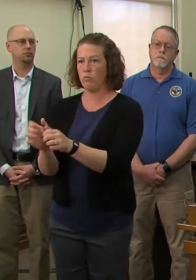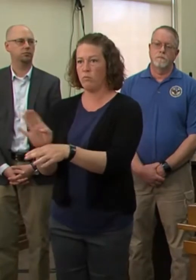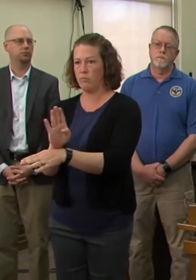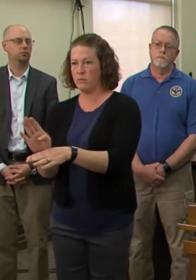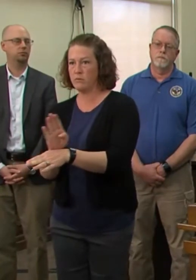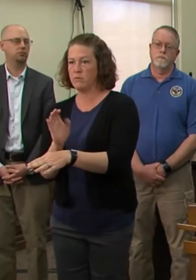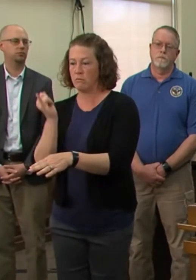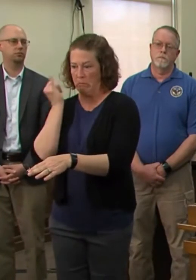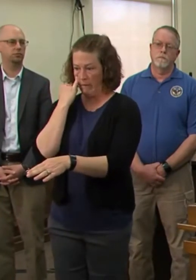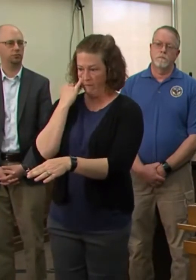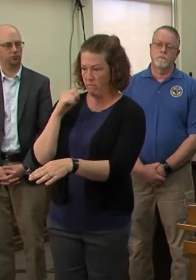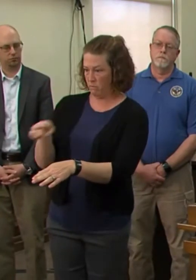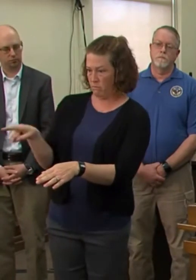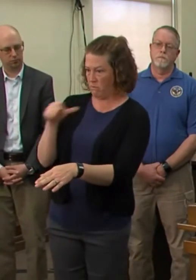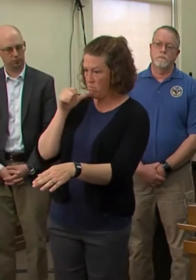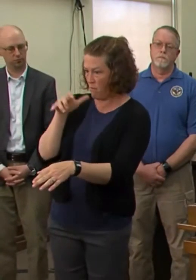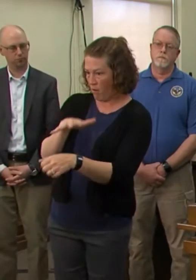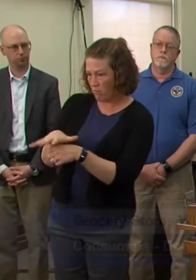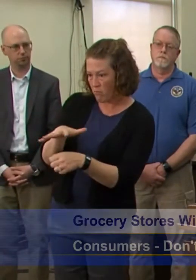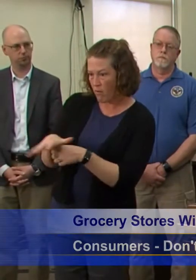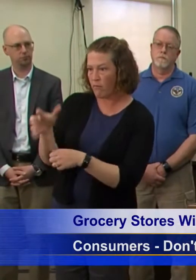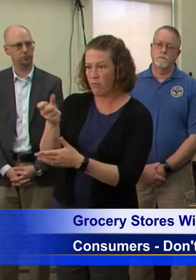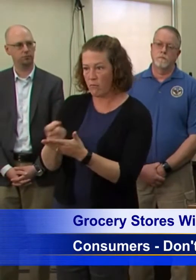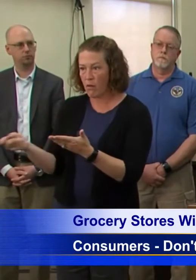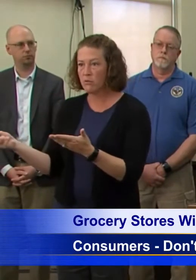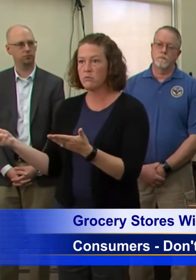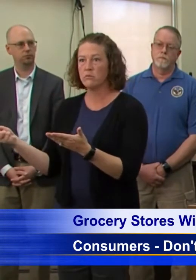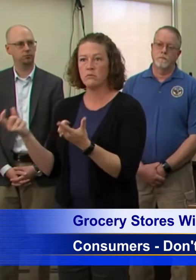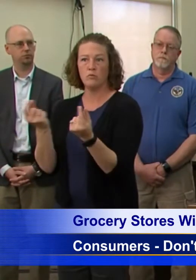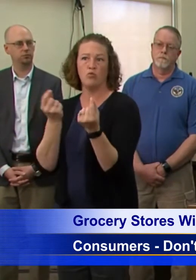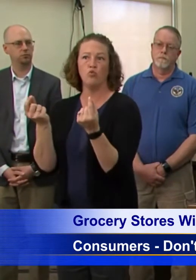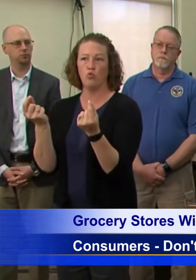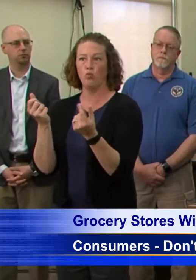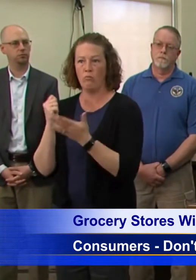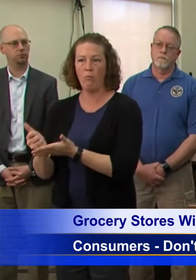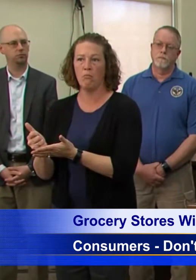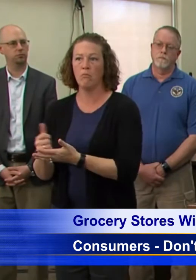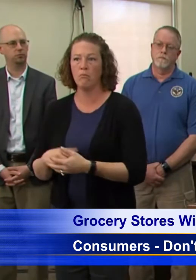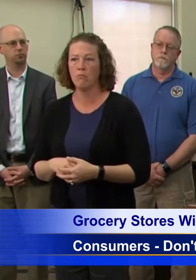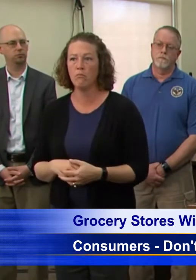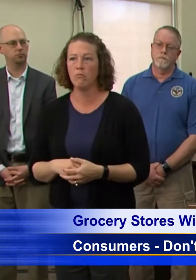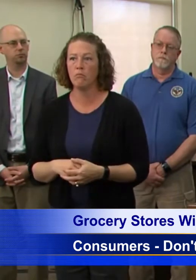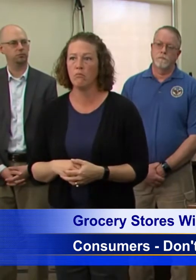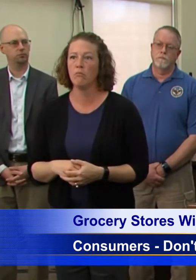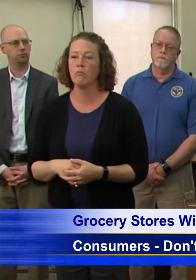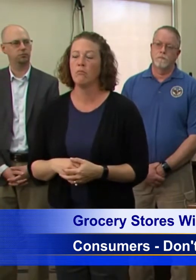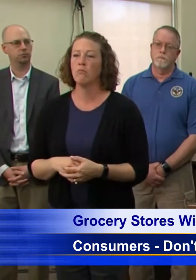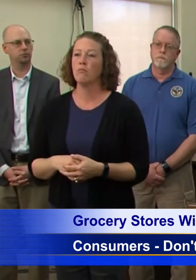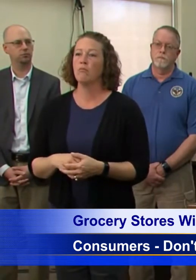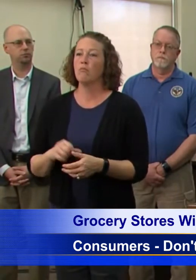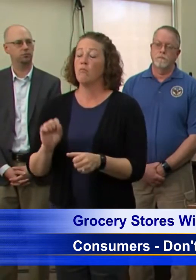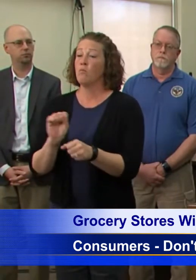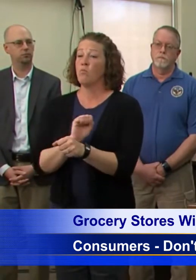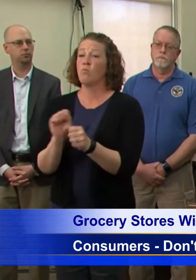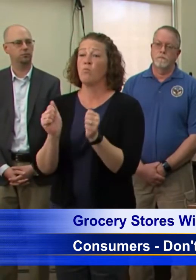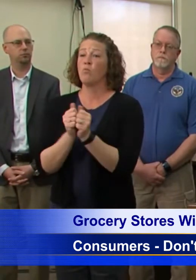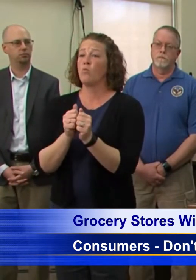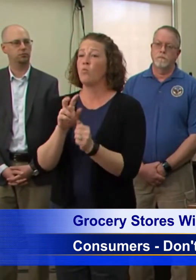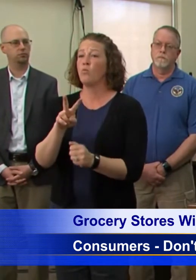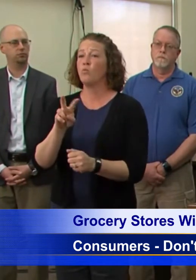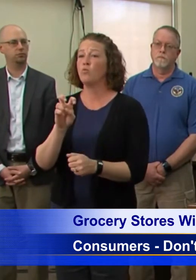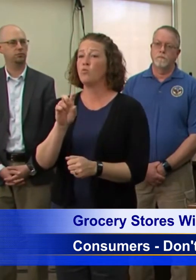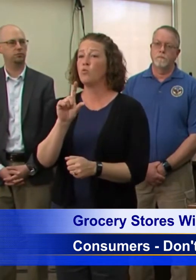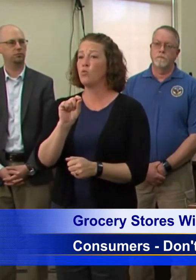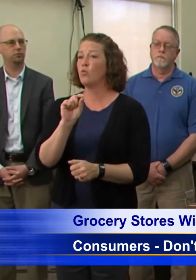supply chain needs identified in our communities. We are currently working with over 220 individuals